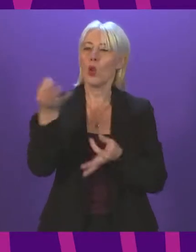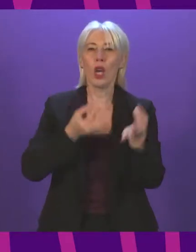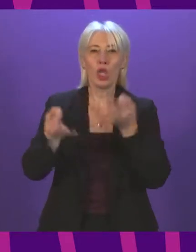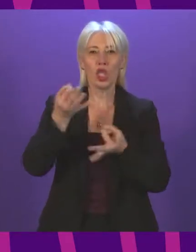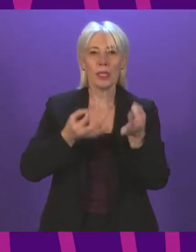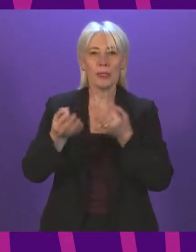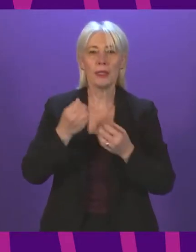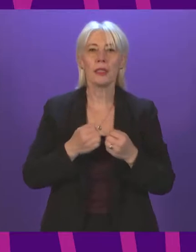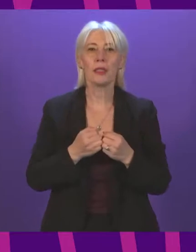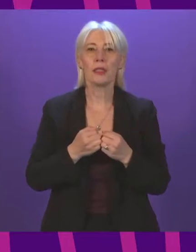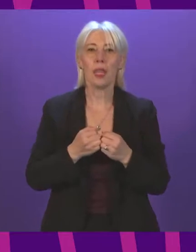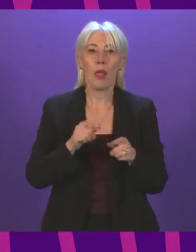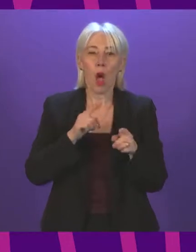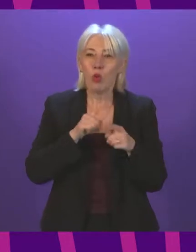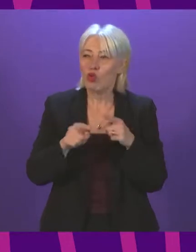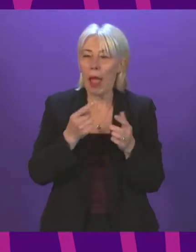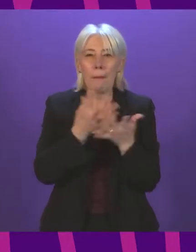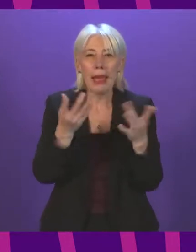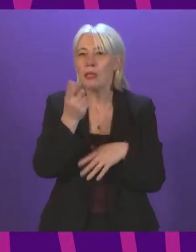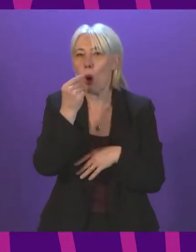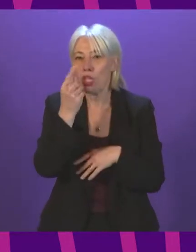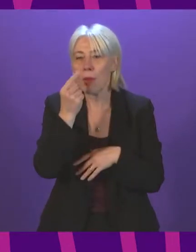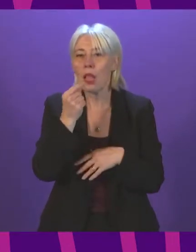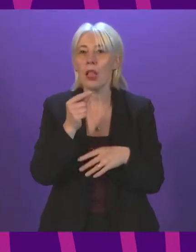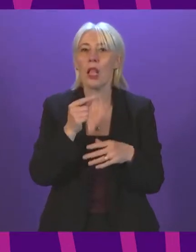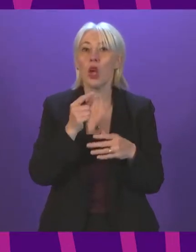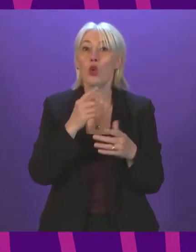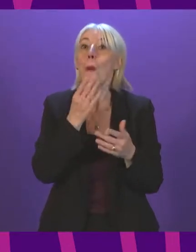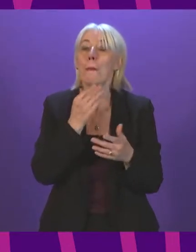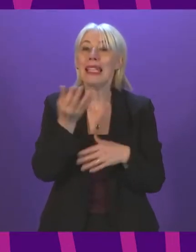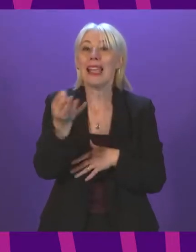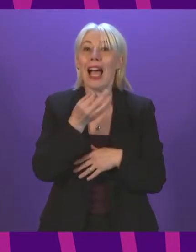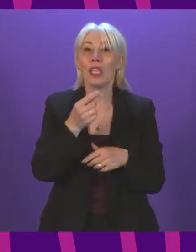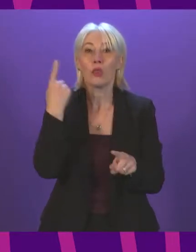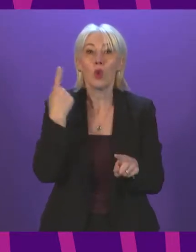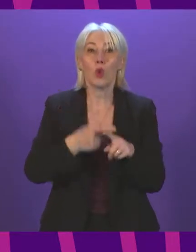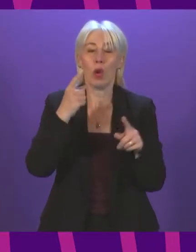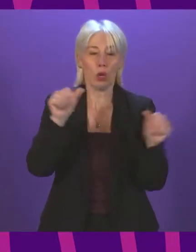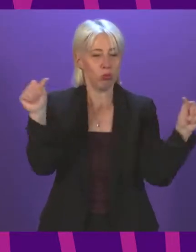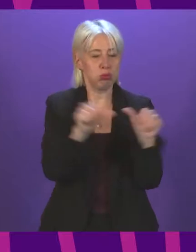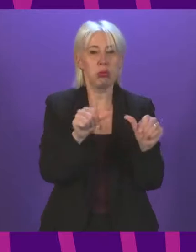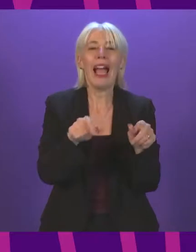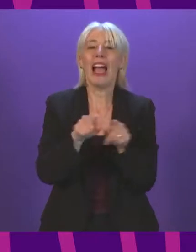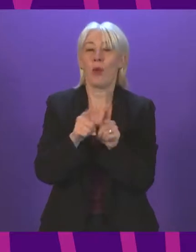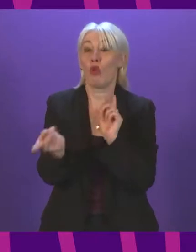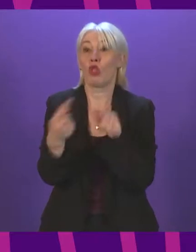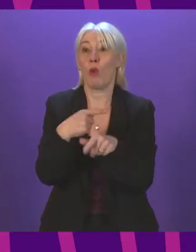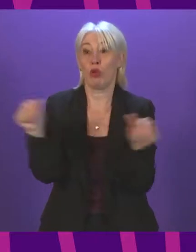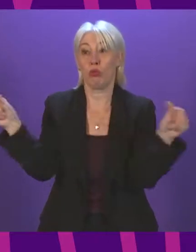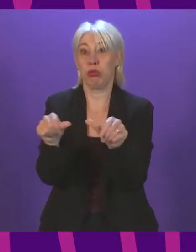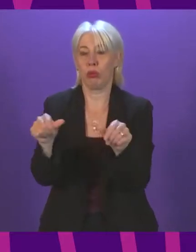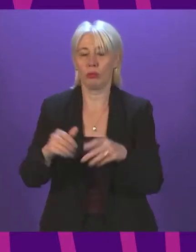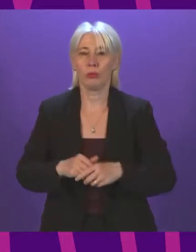As ever, I would like to get in as many people as possible, and succinct questions and responses would be very helpful.